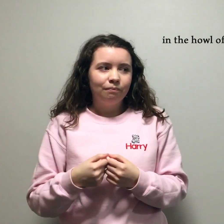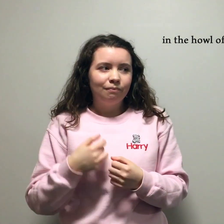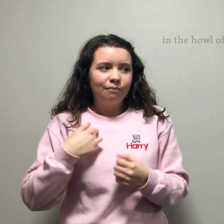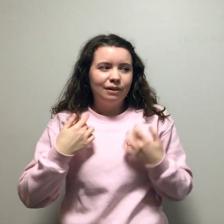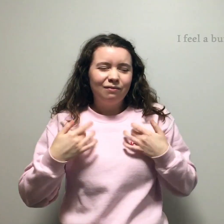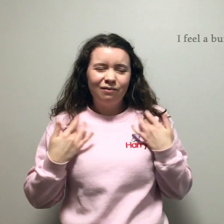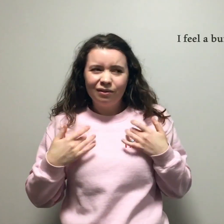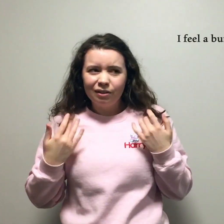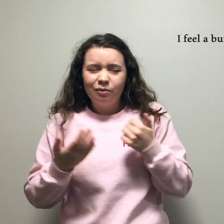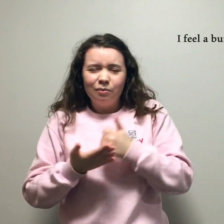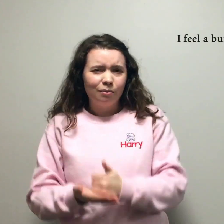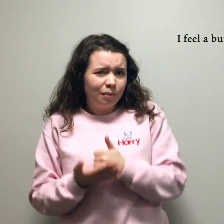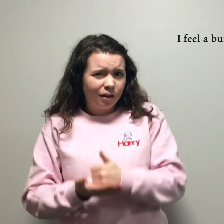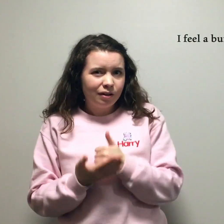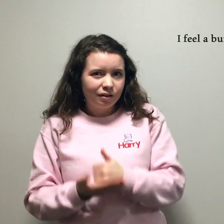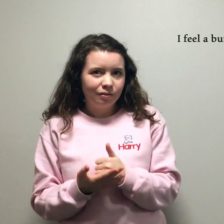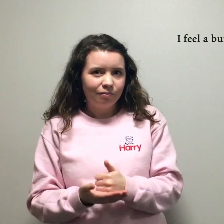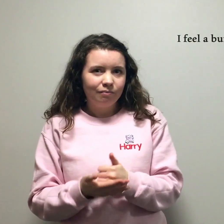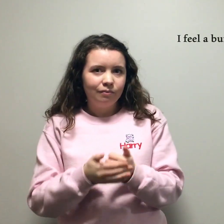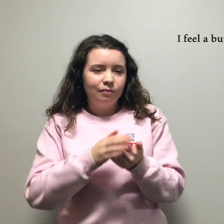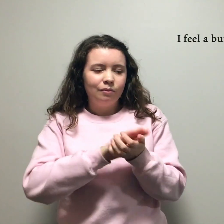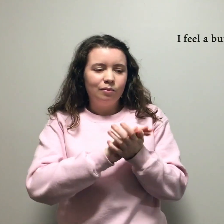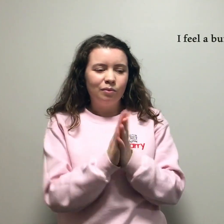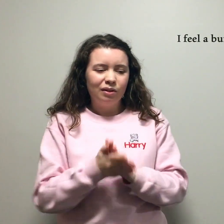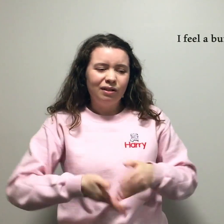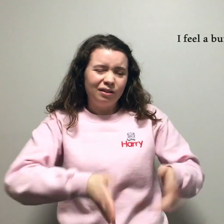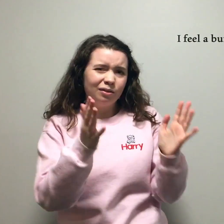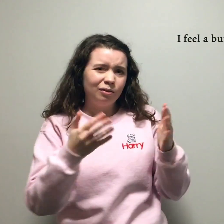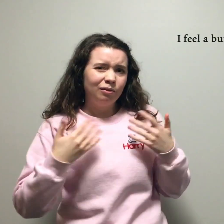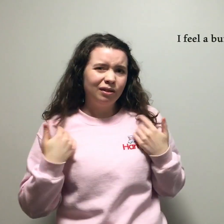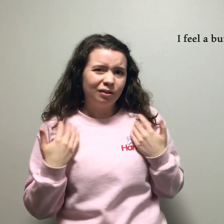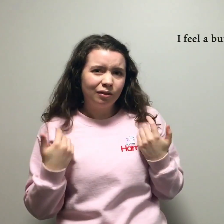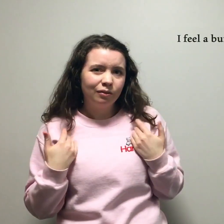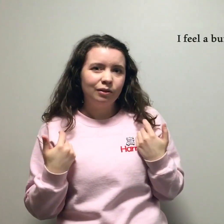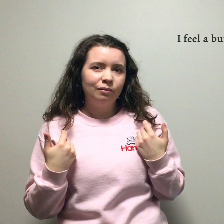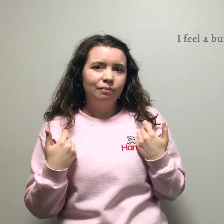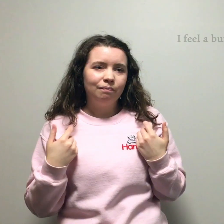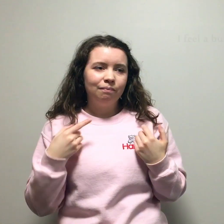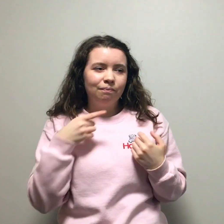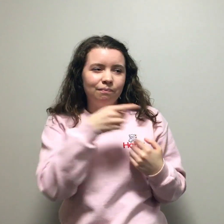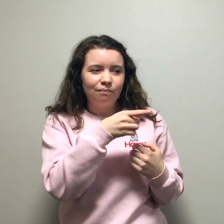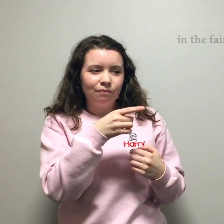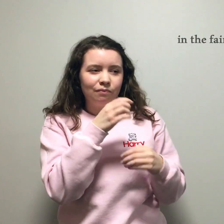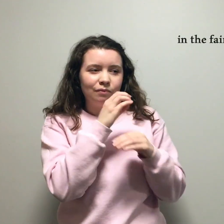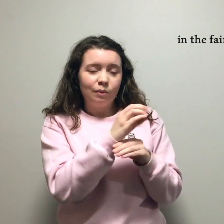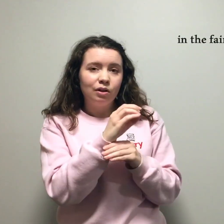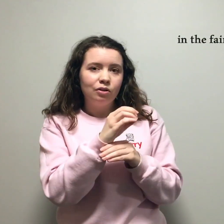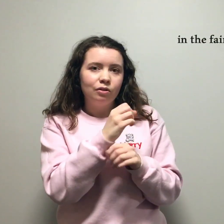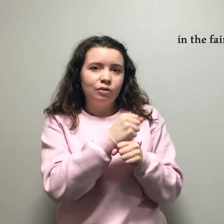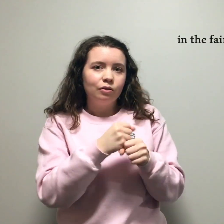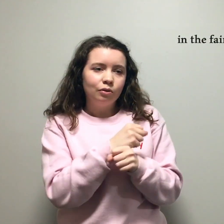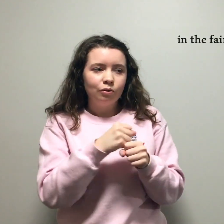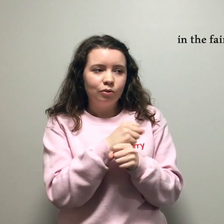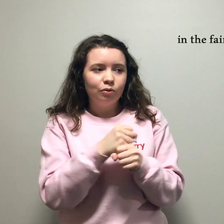the rivers I feel a burden, standing in street clothes In the faint grey light from the chapel